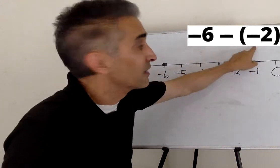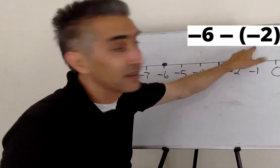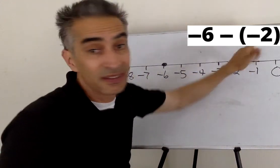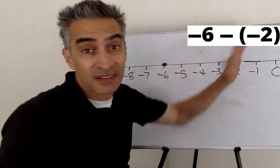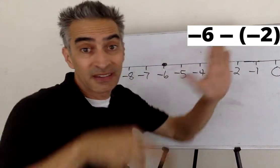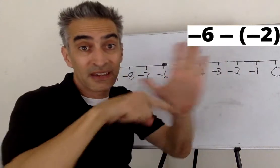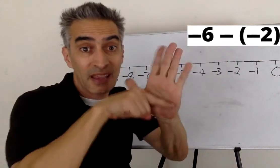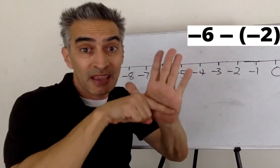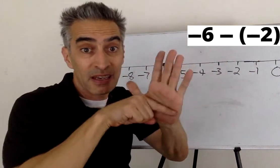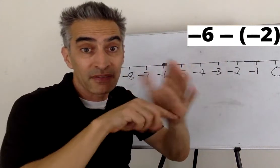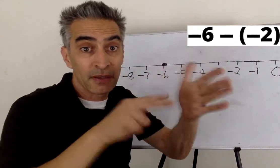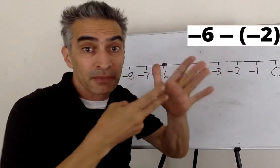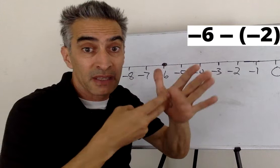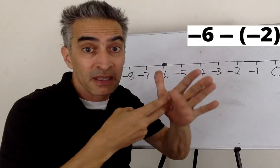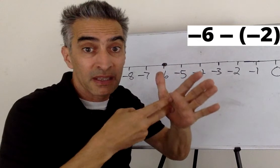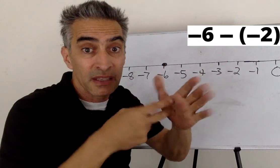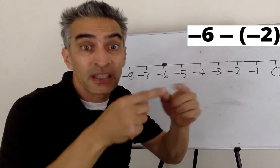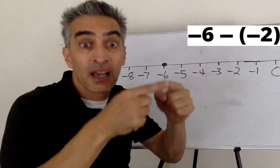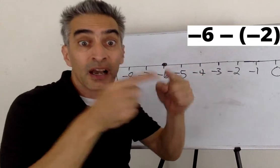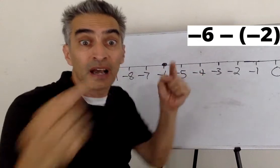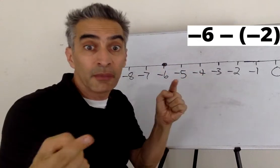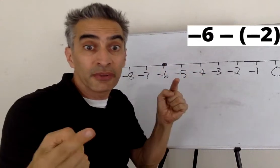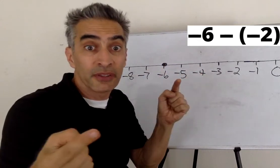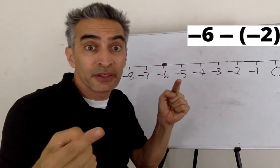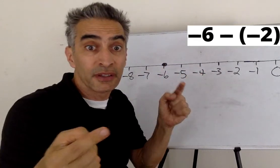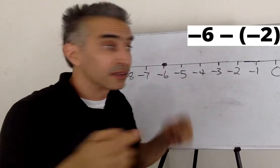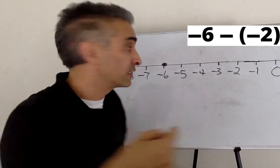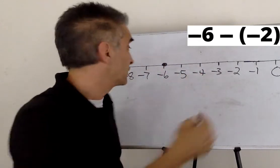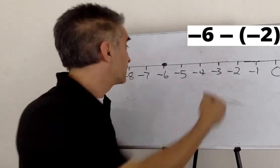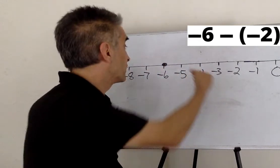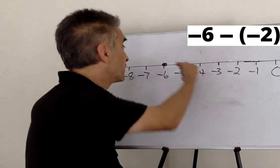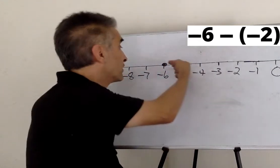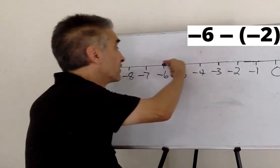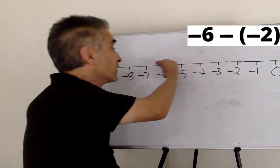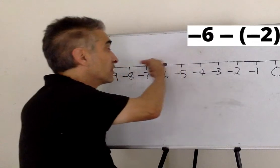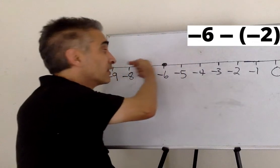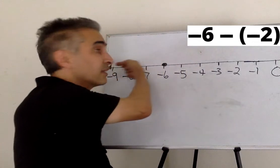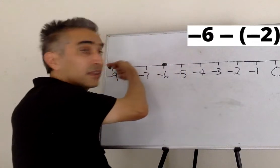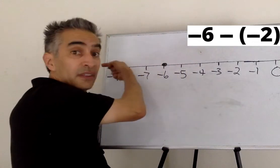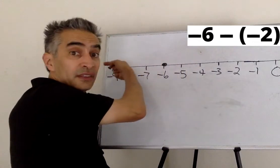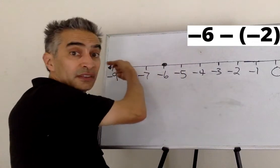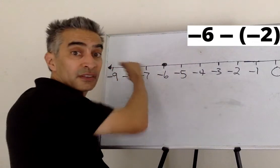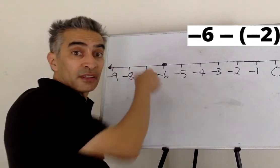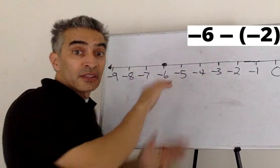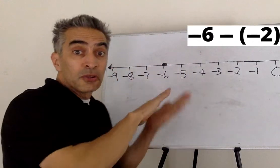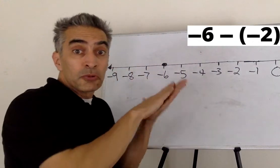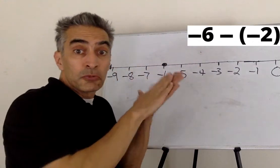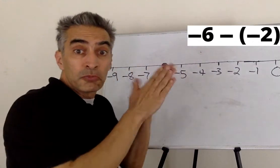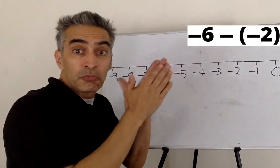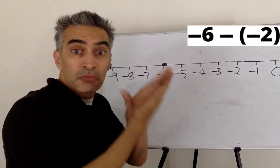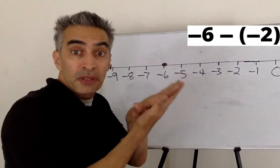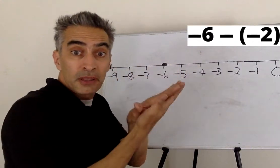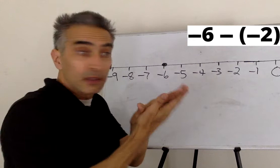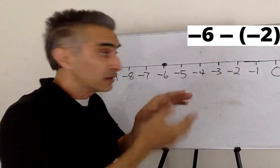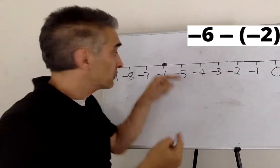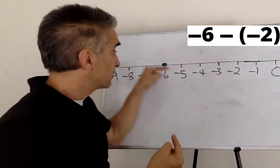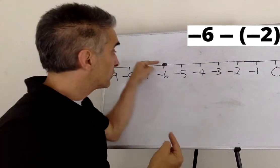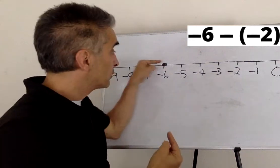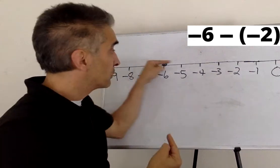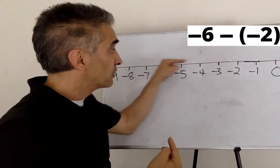This negative sign means go in the opposite direction that we just went. So, now we have